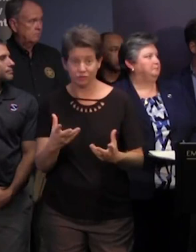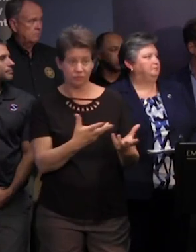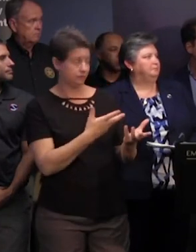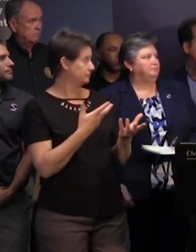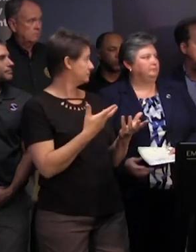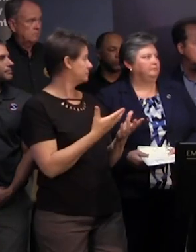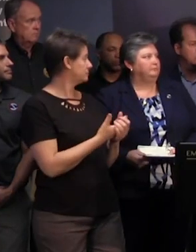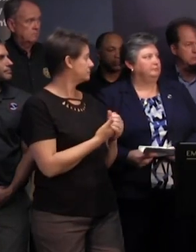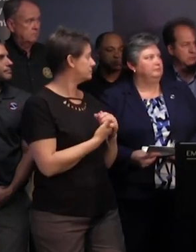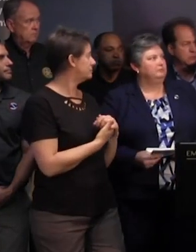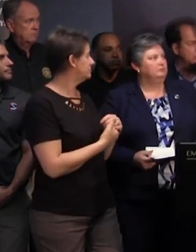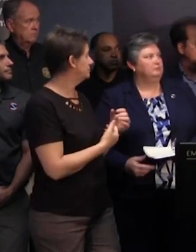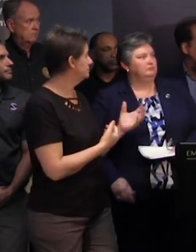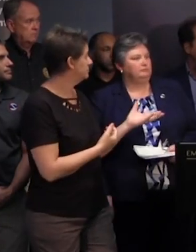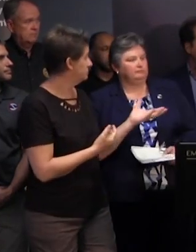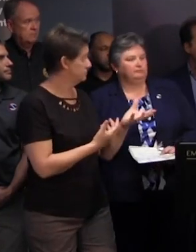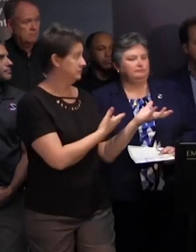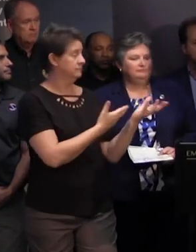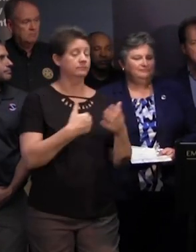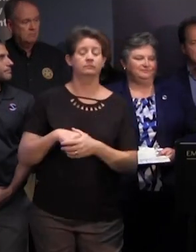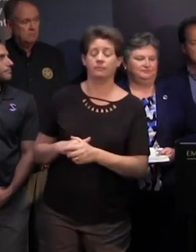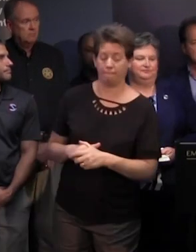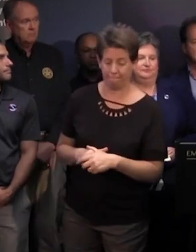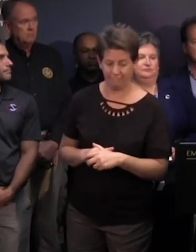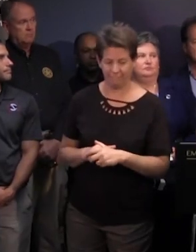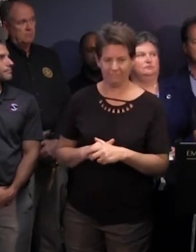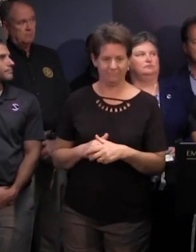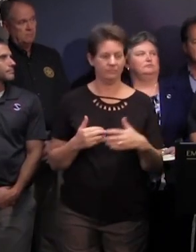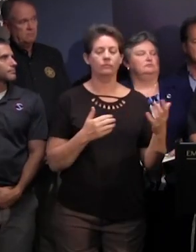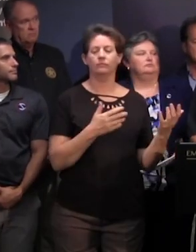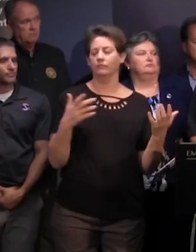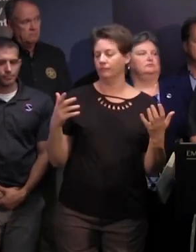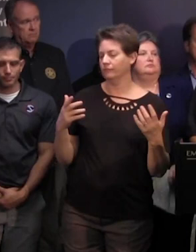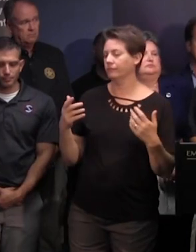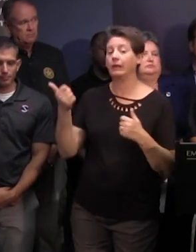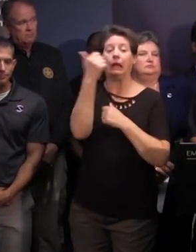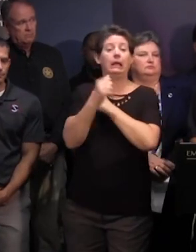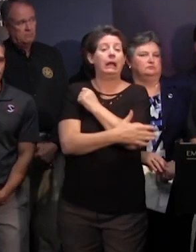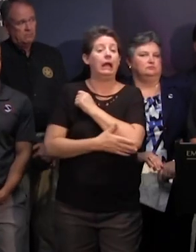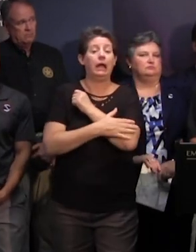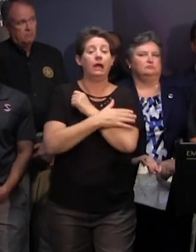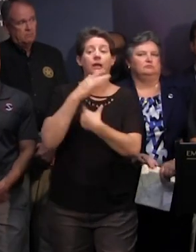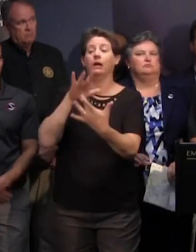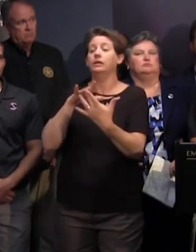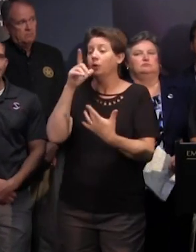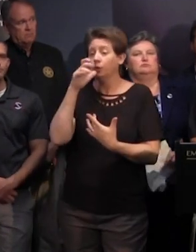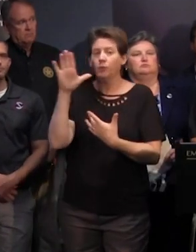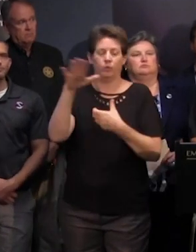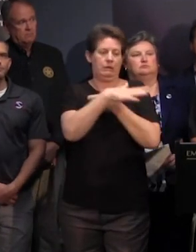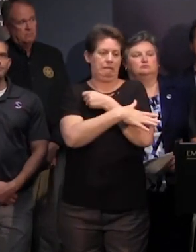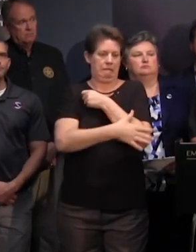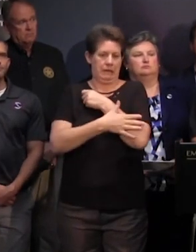in any county you can contact your county emergency management